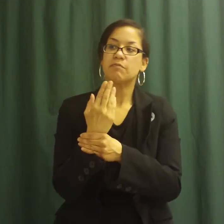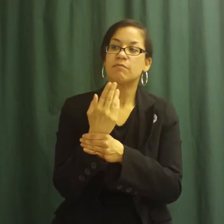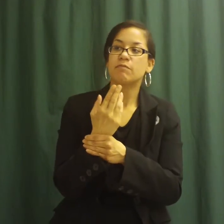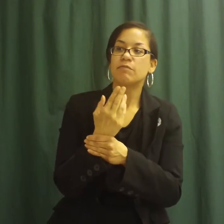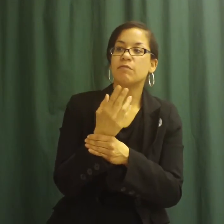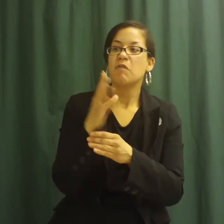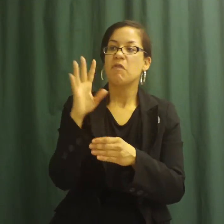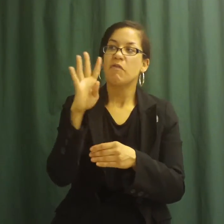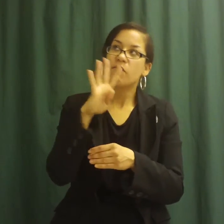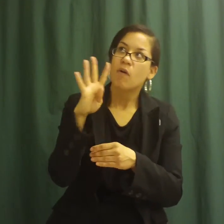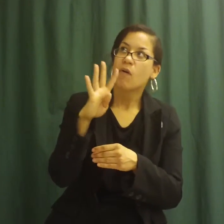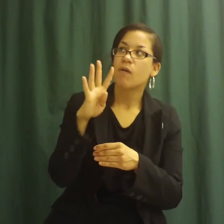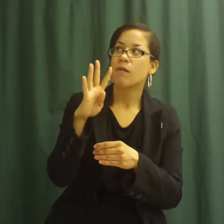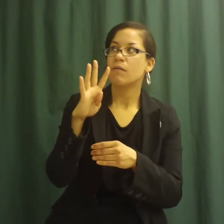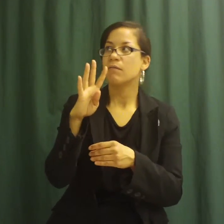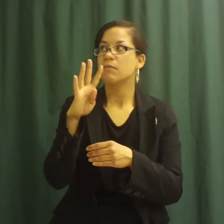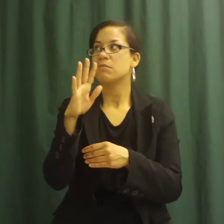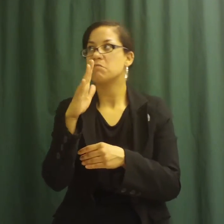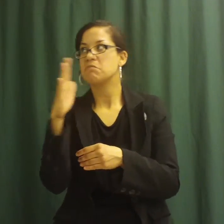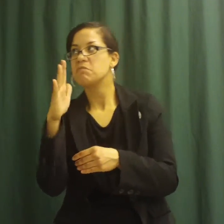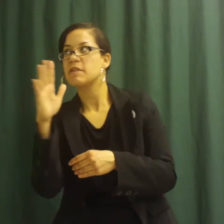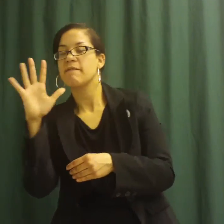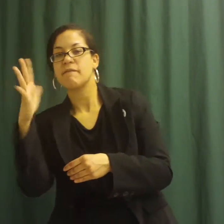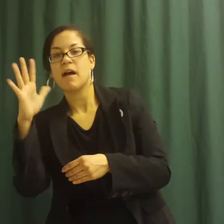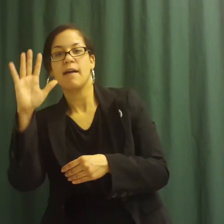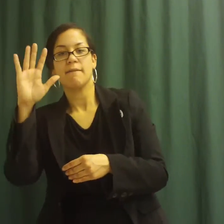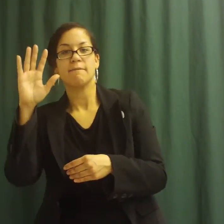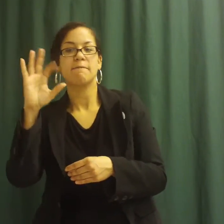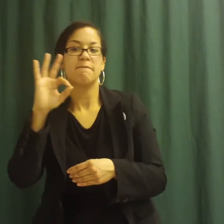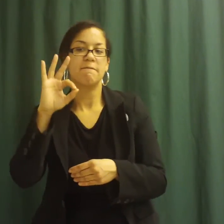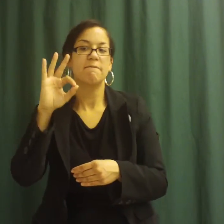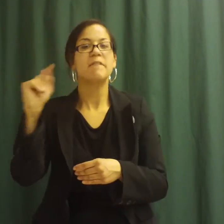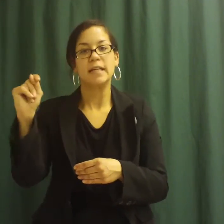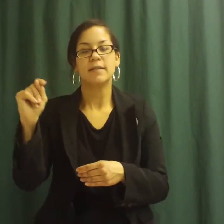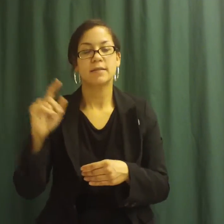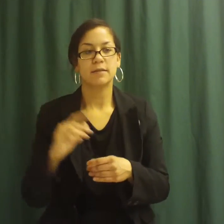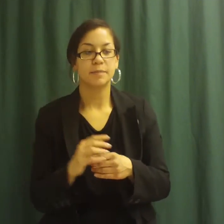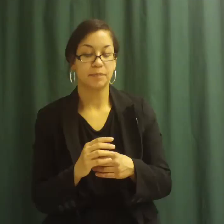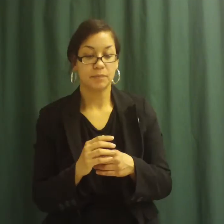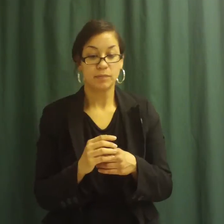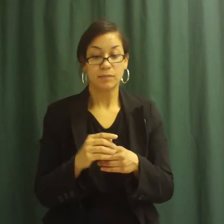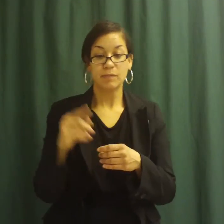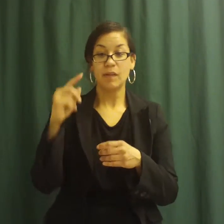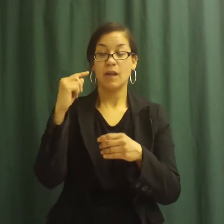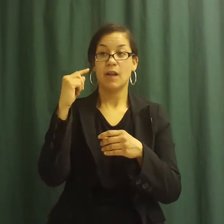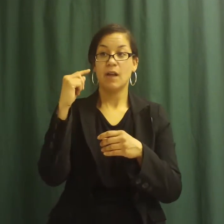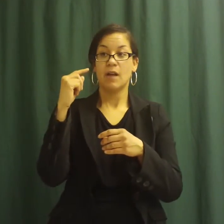The flowers are the size of dinner plates and turn around to face the sun.